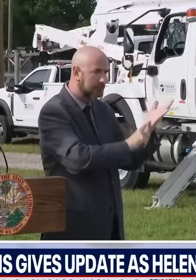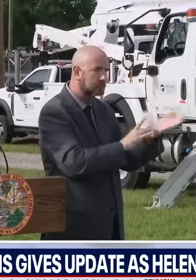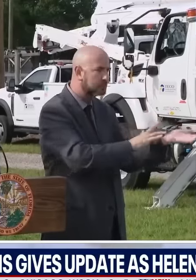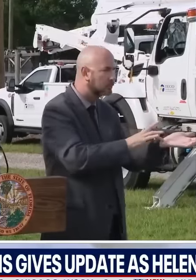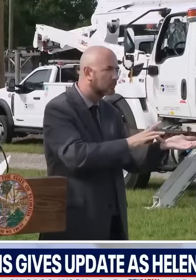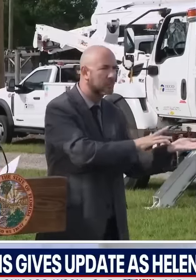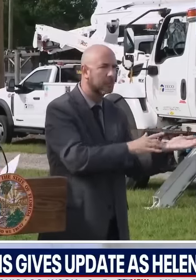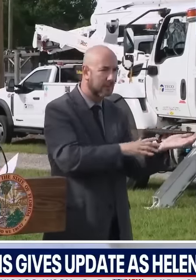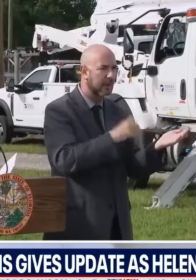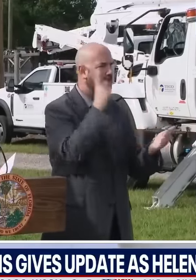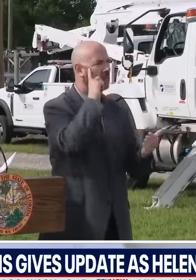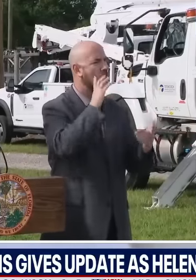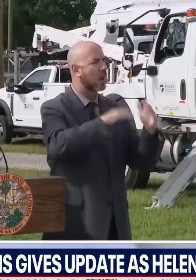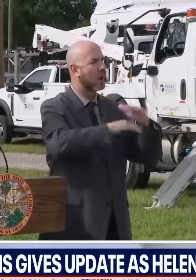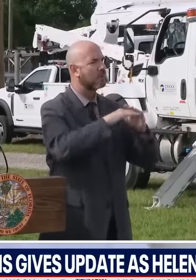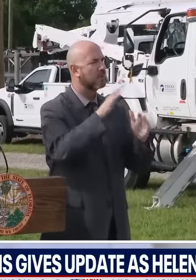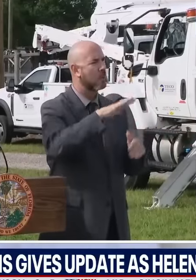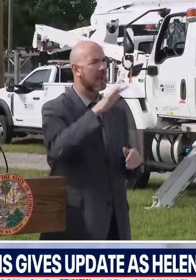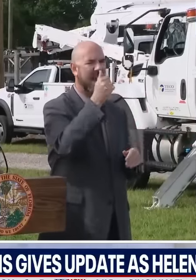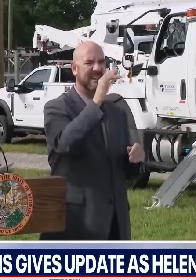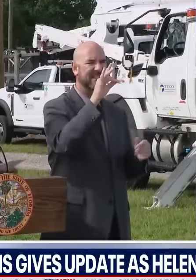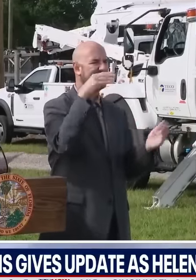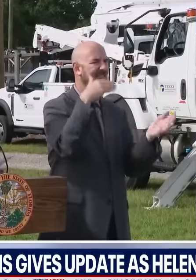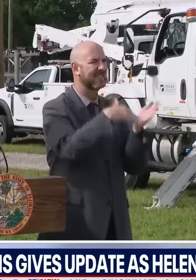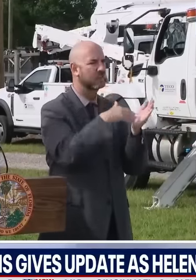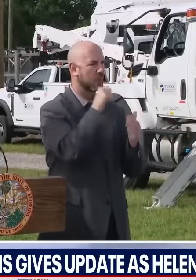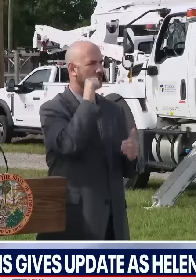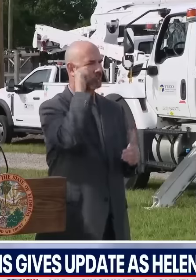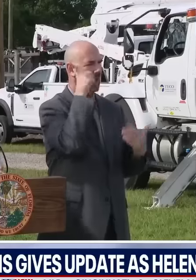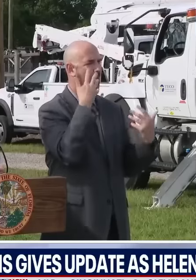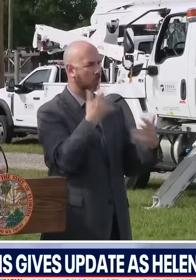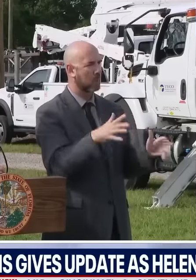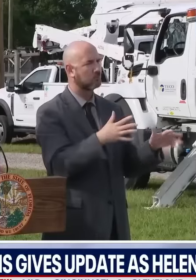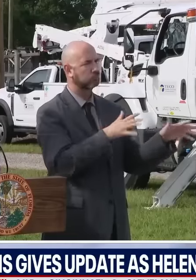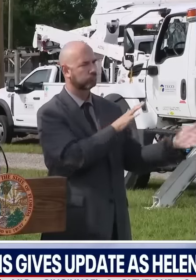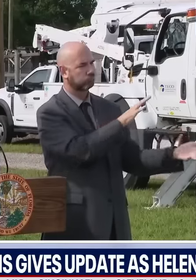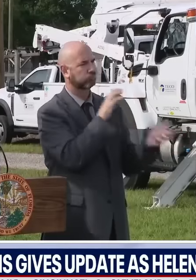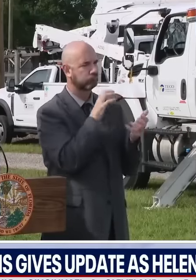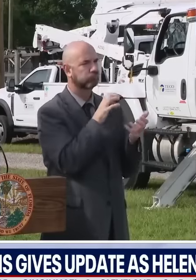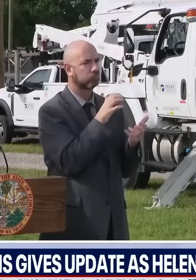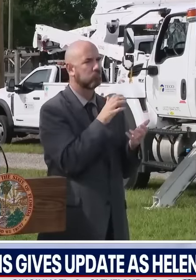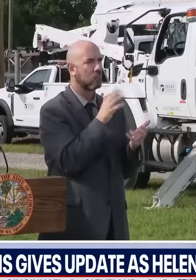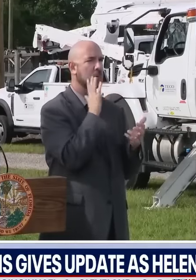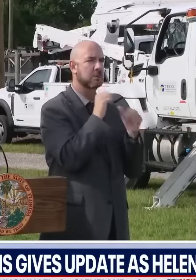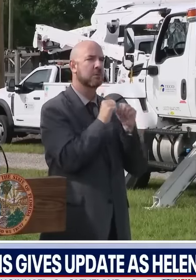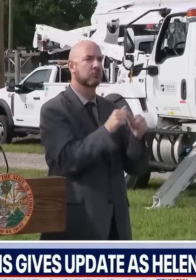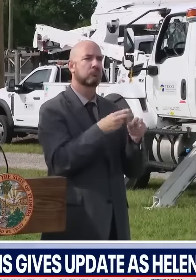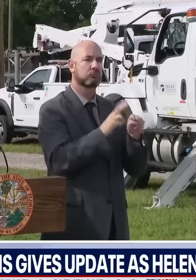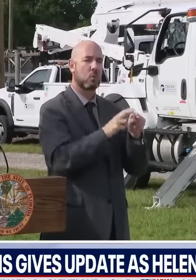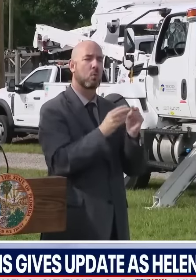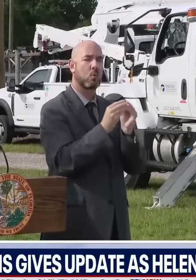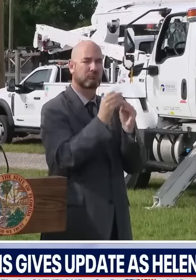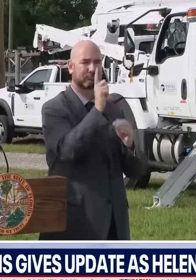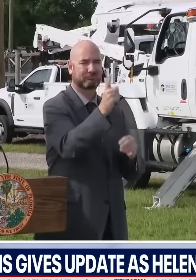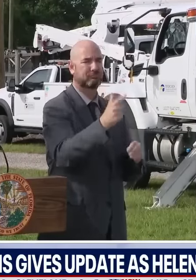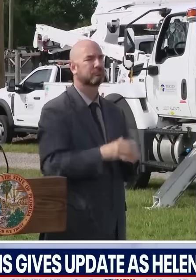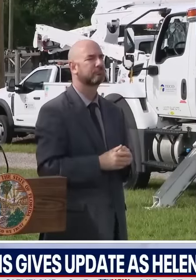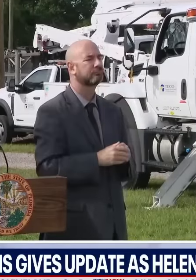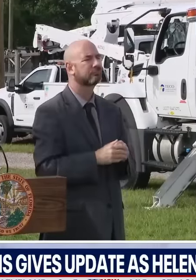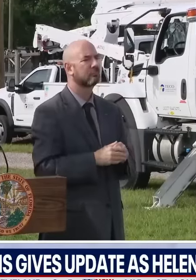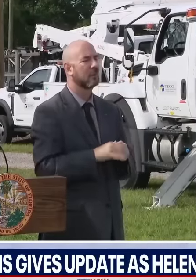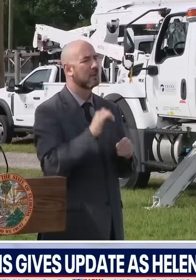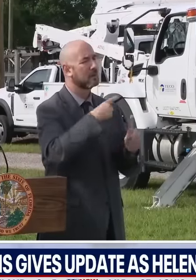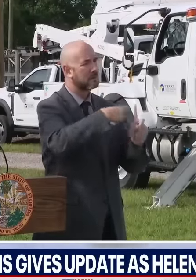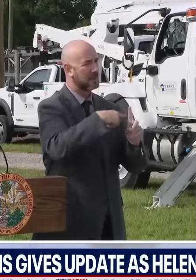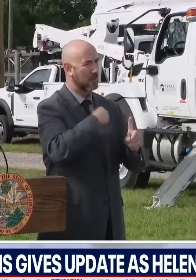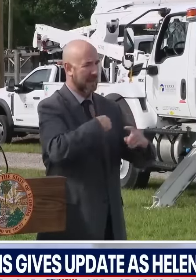,000 yesterday. That number will continue to increase throughout today. We also have Starlink internet that can